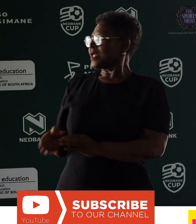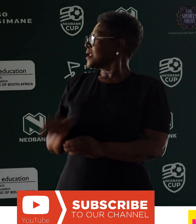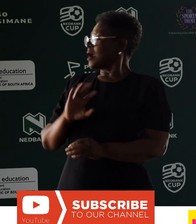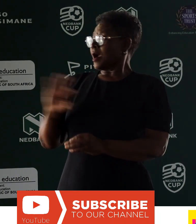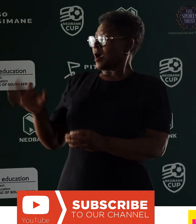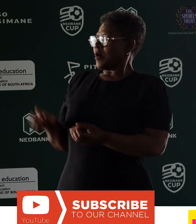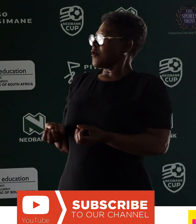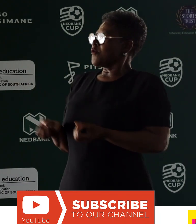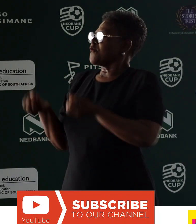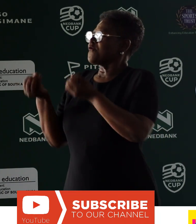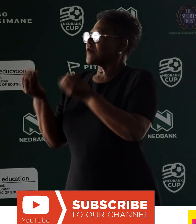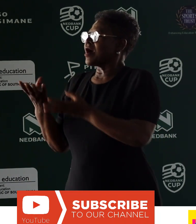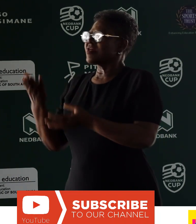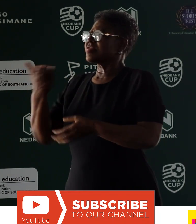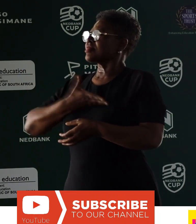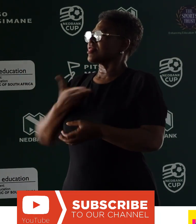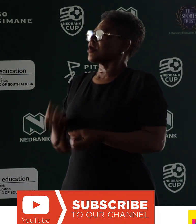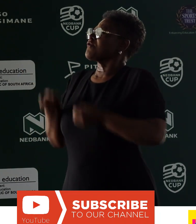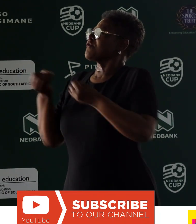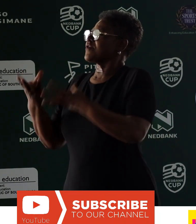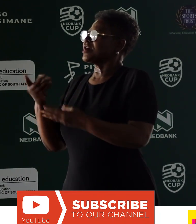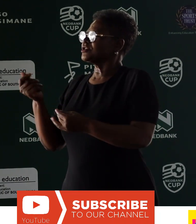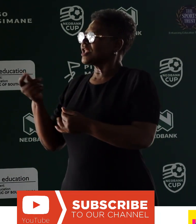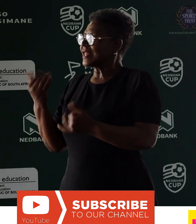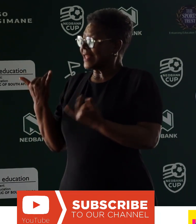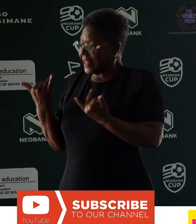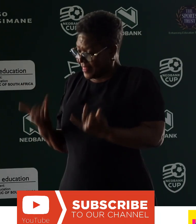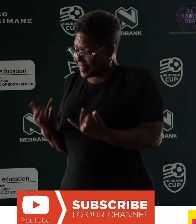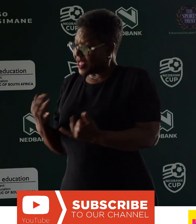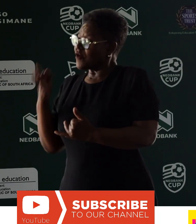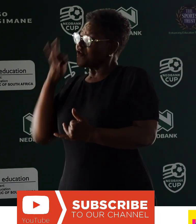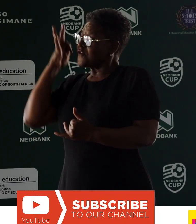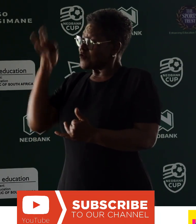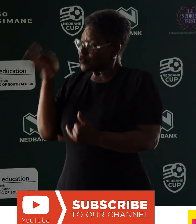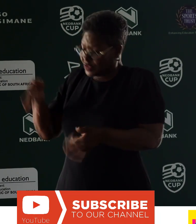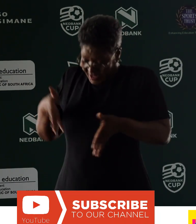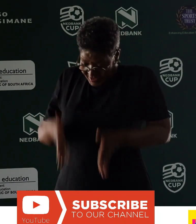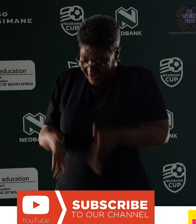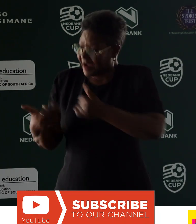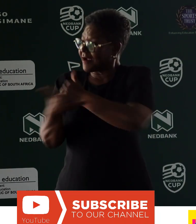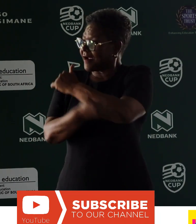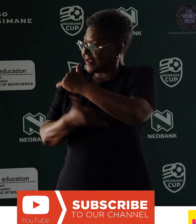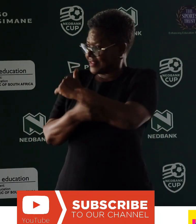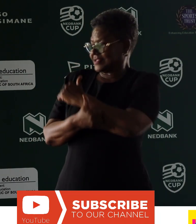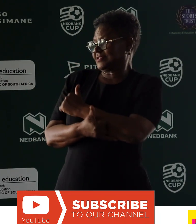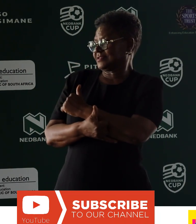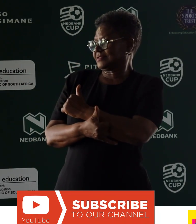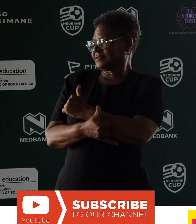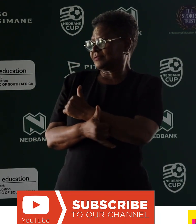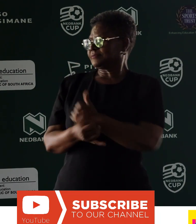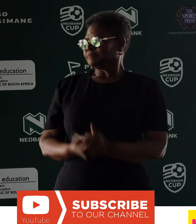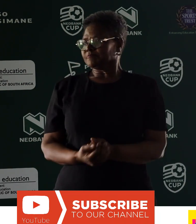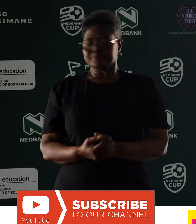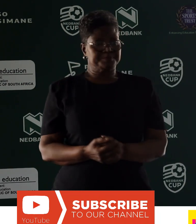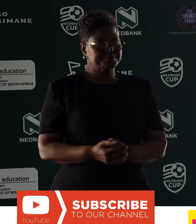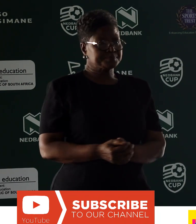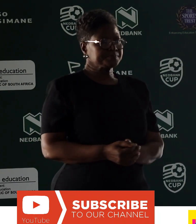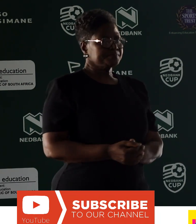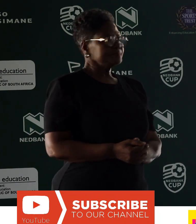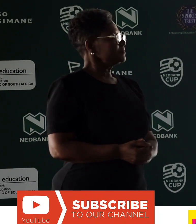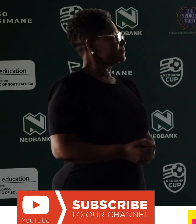. Therefore, this country uniquely in your life? I tell